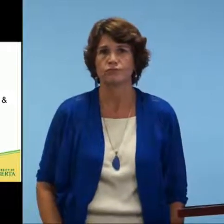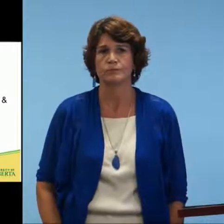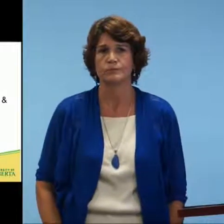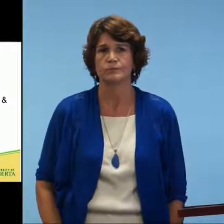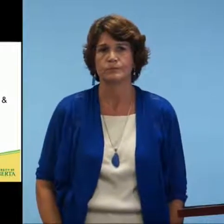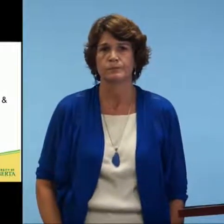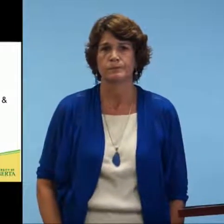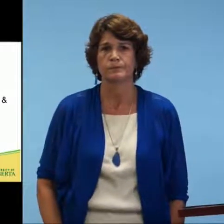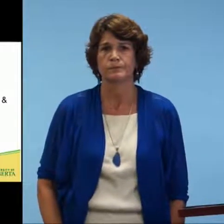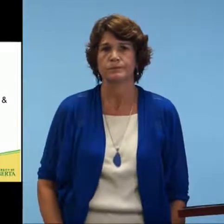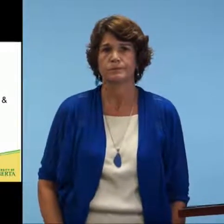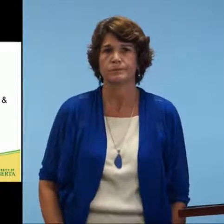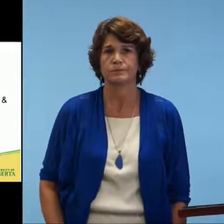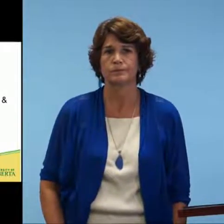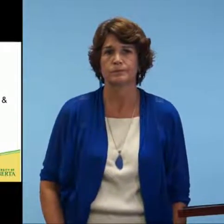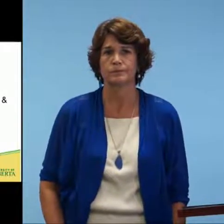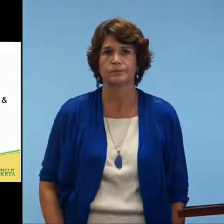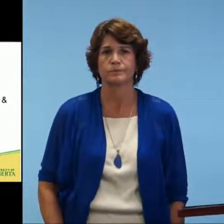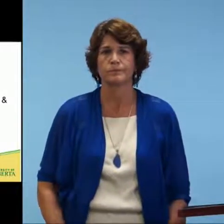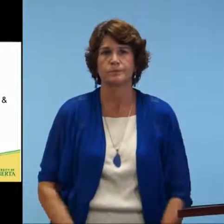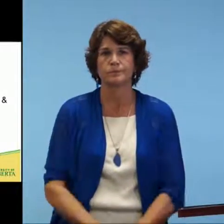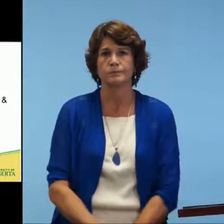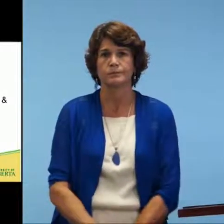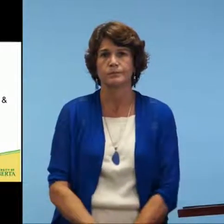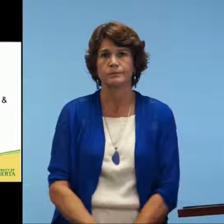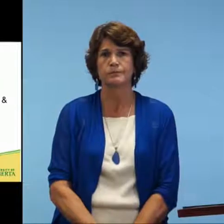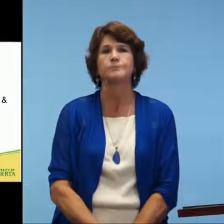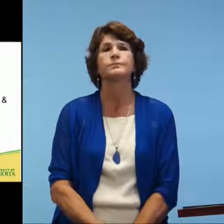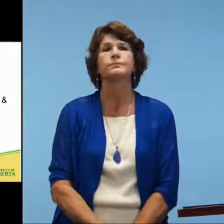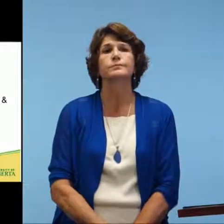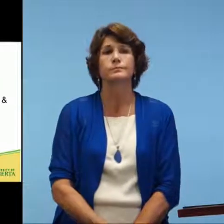you're seeing come out now is parallel to what's already been out there based on the research.